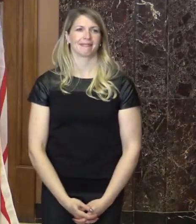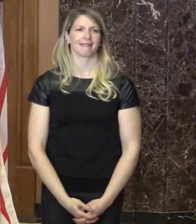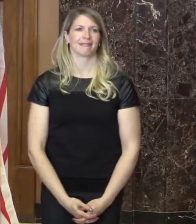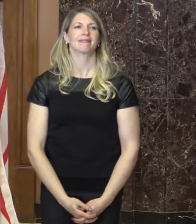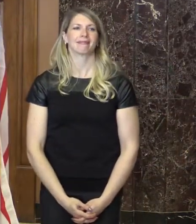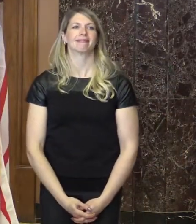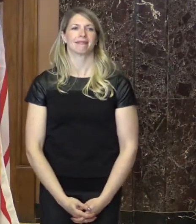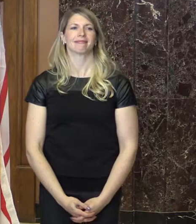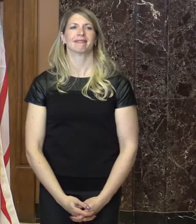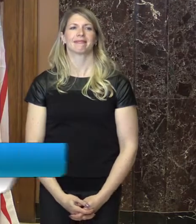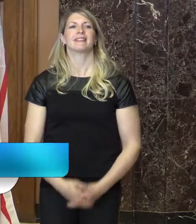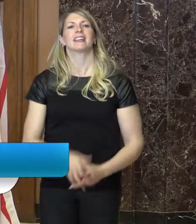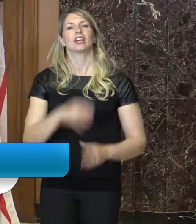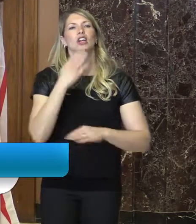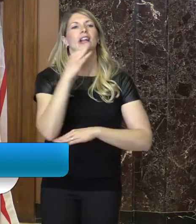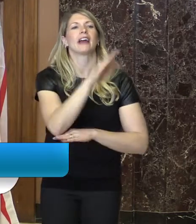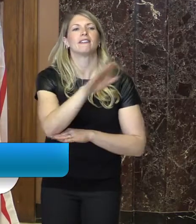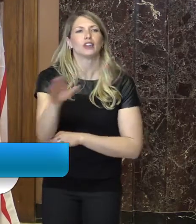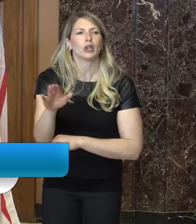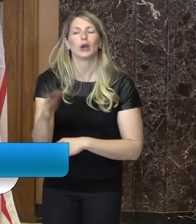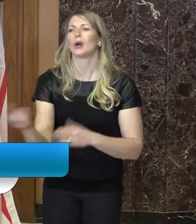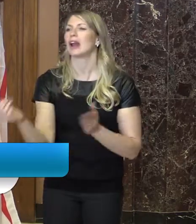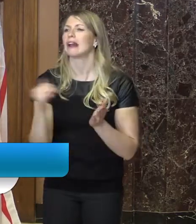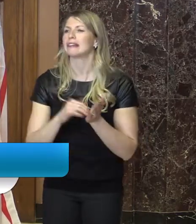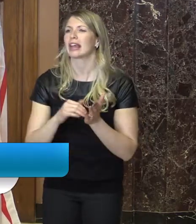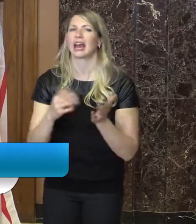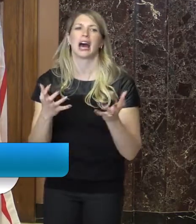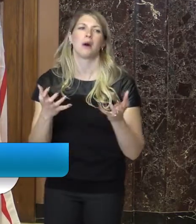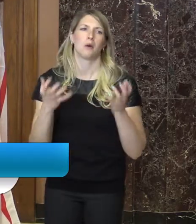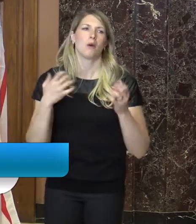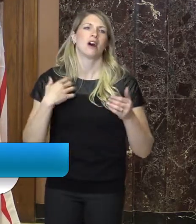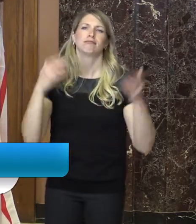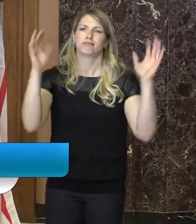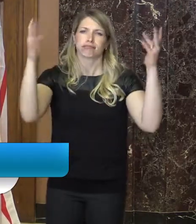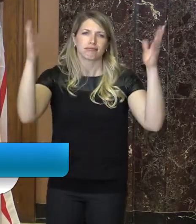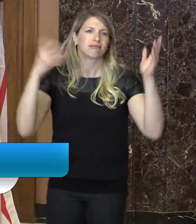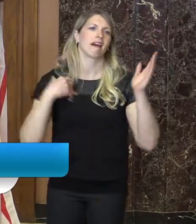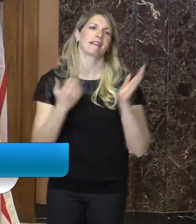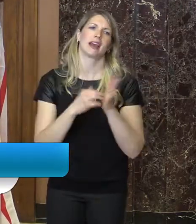Well, good afternoon, everyone. Again, let's have a special round of applause. They're just amazing.